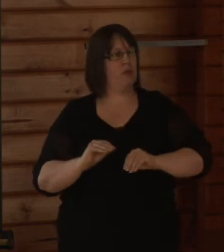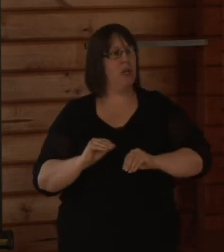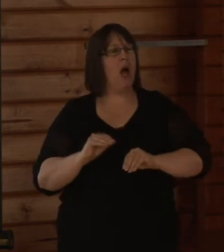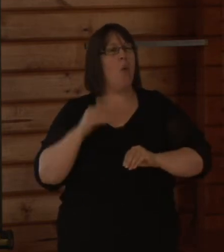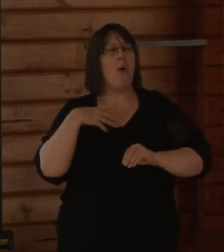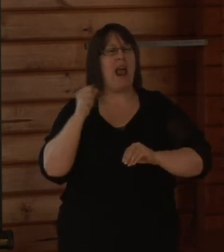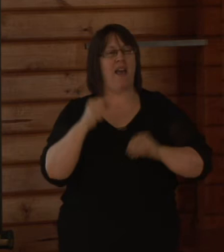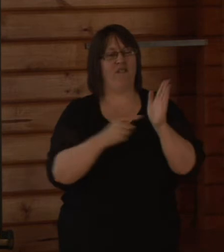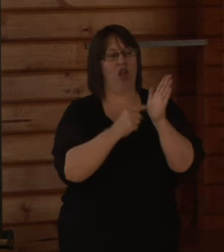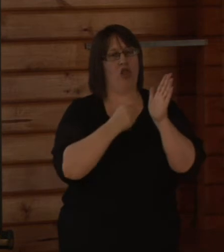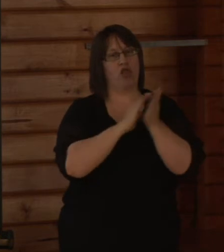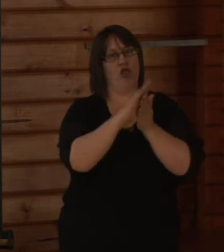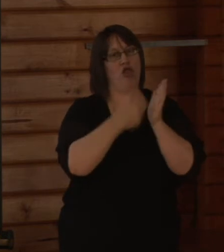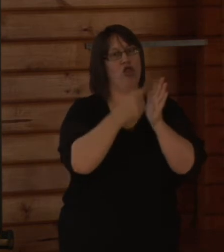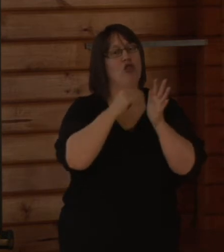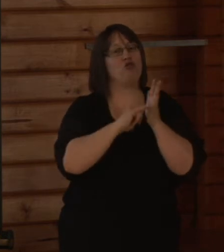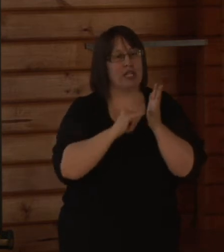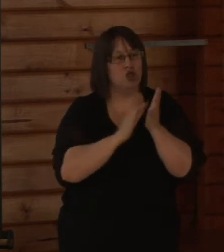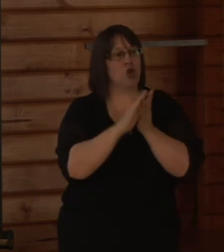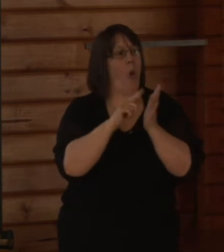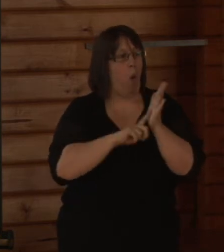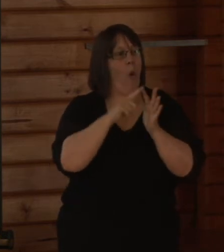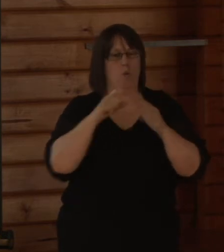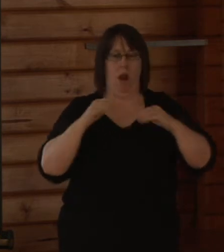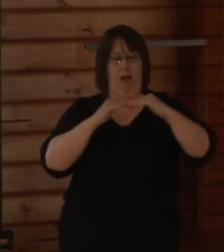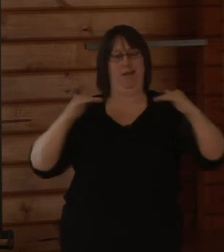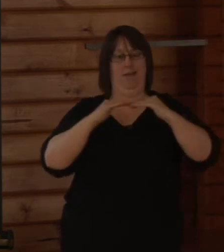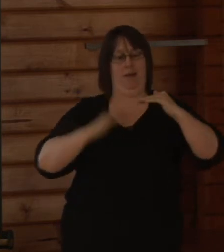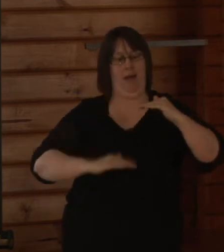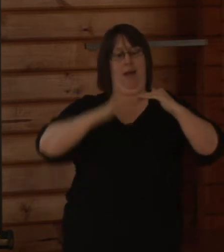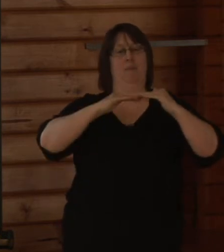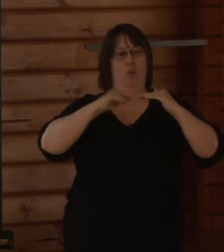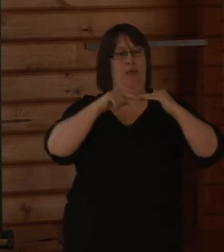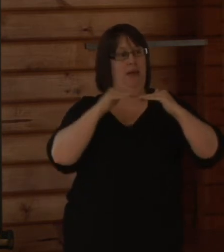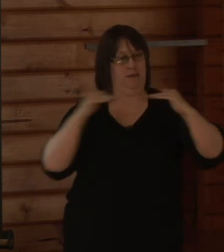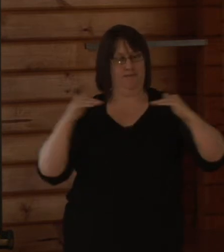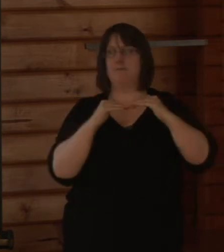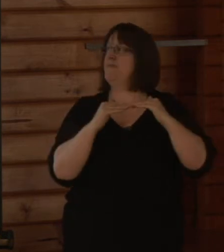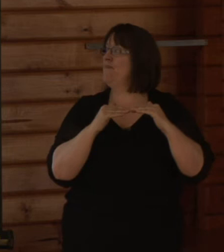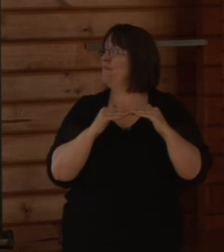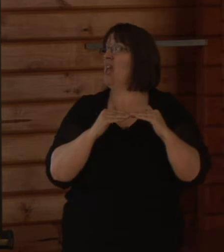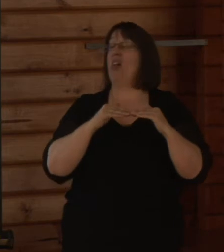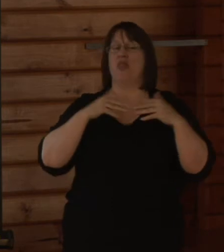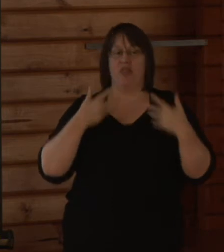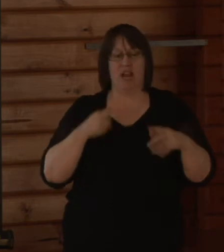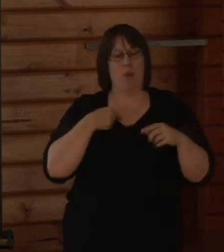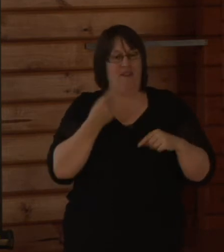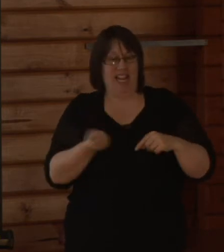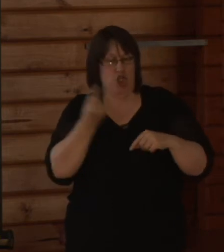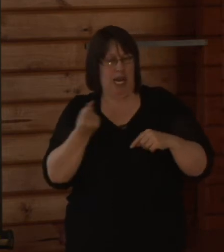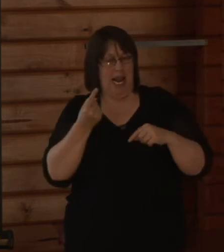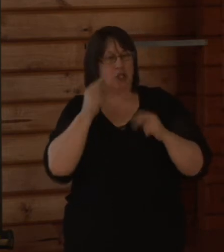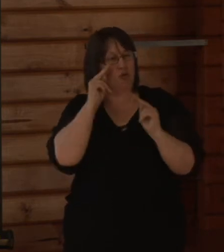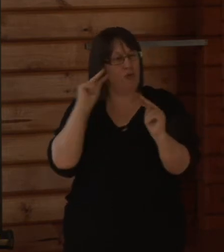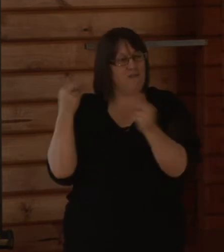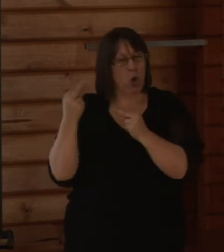thresholds, and then we go to a phase where we use engineering review based on